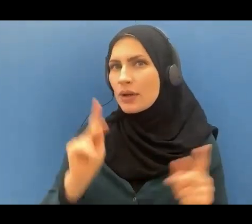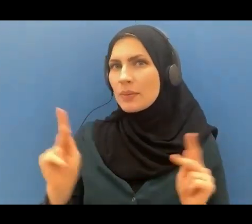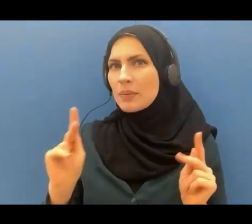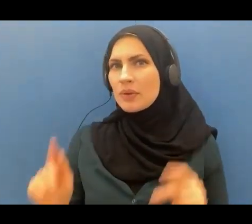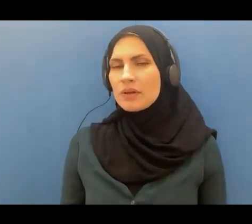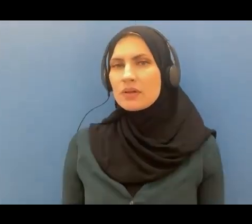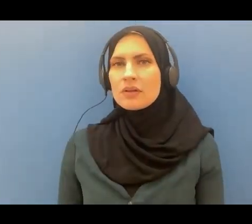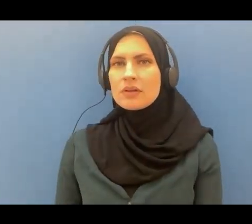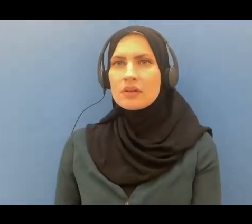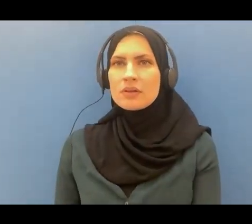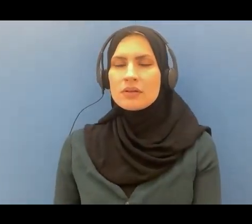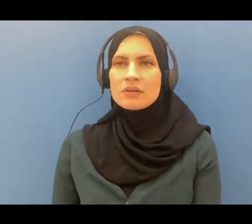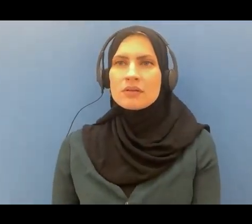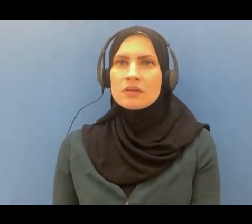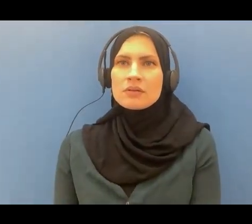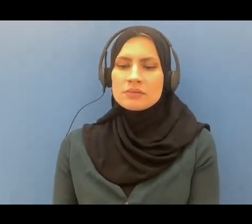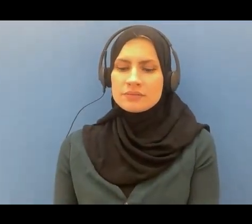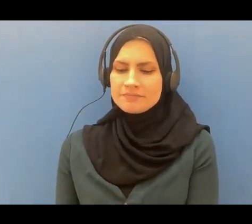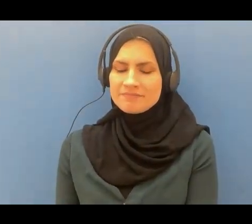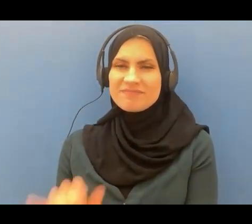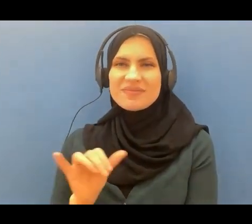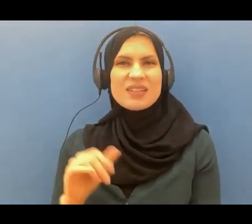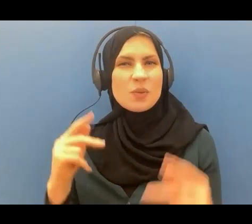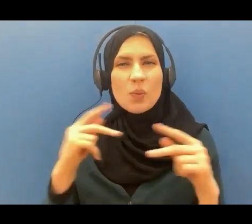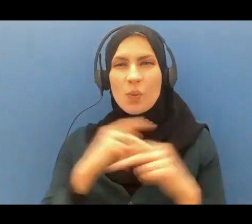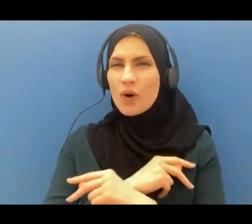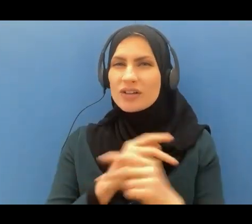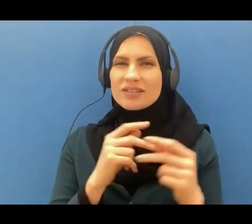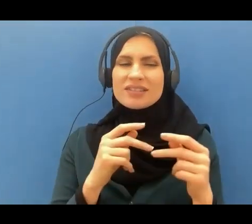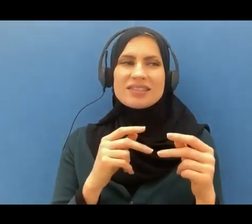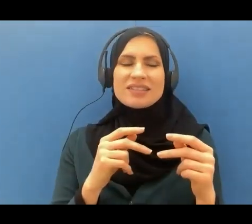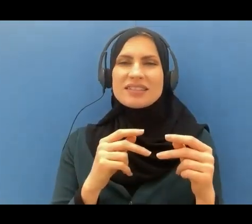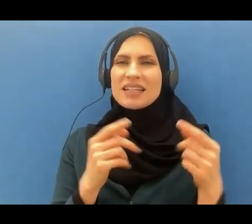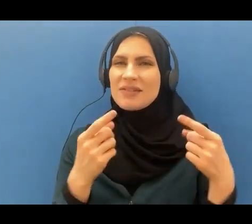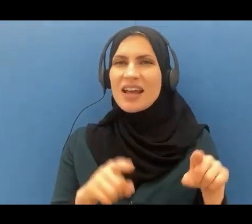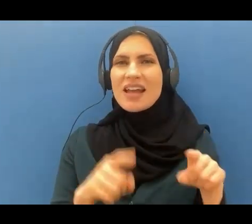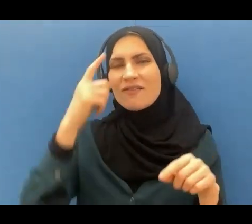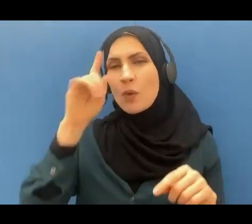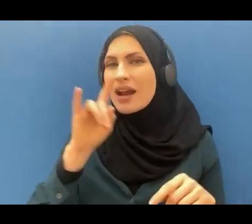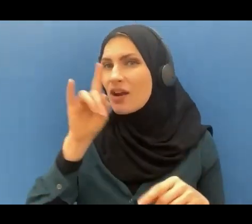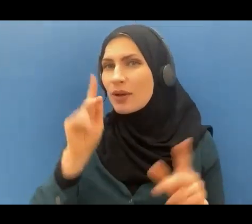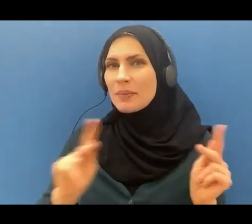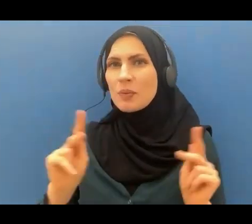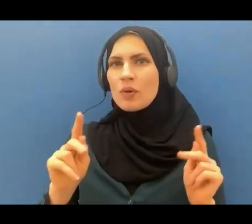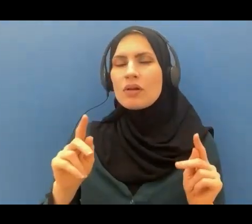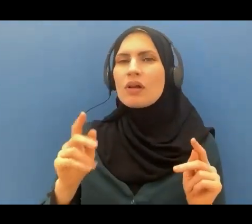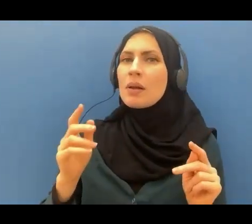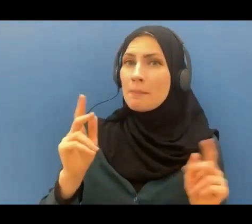this is the worst fate for the arrogant ones those who were mocking the faith and